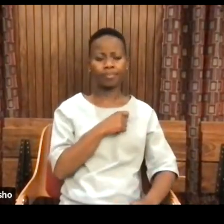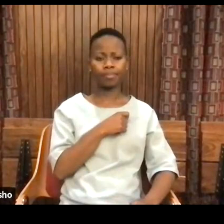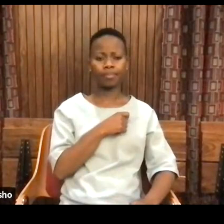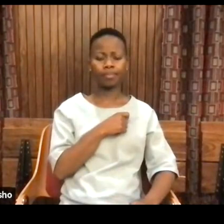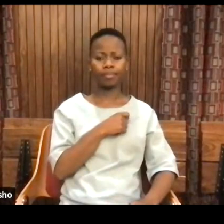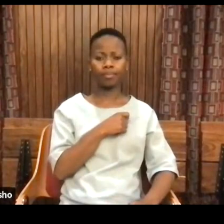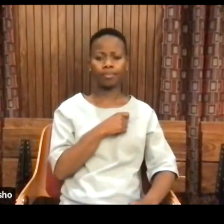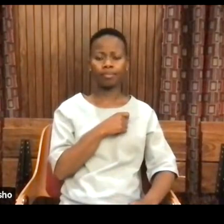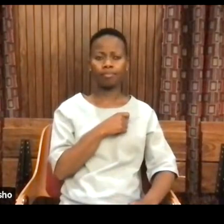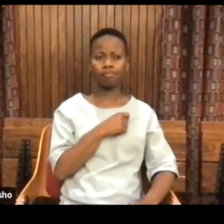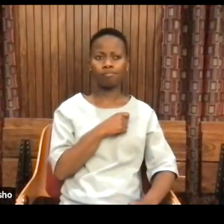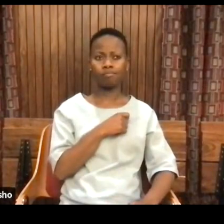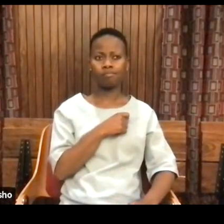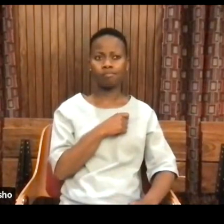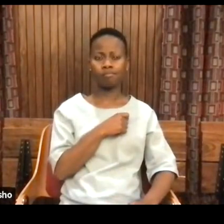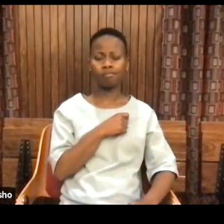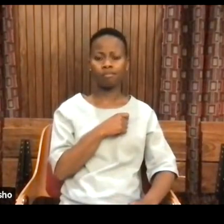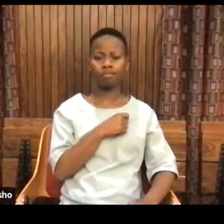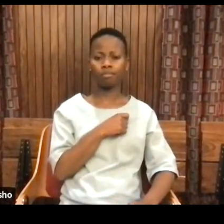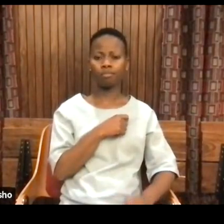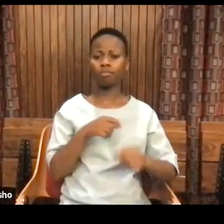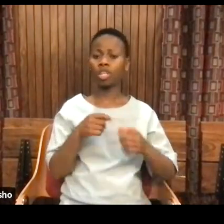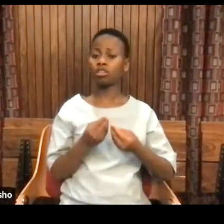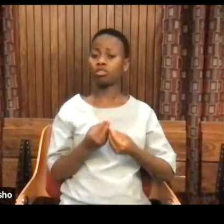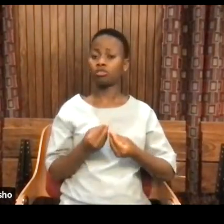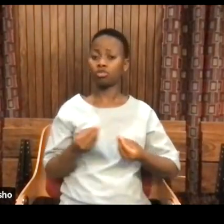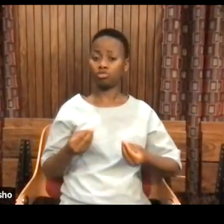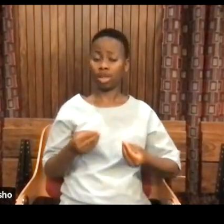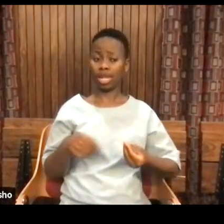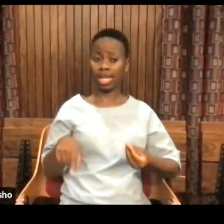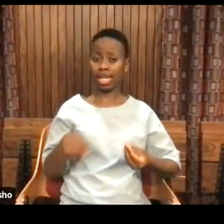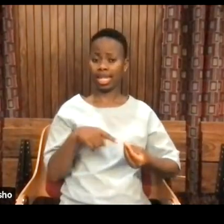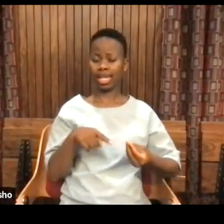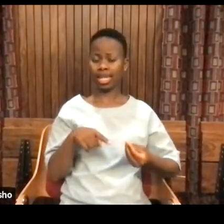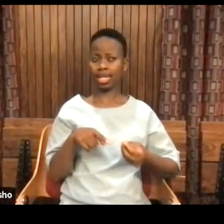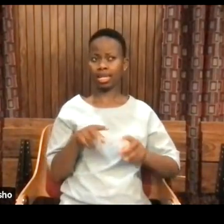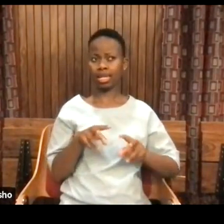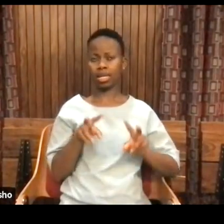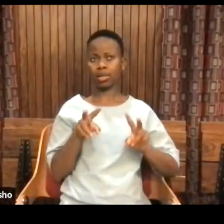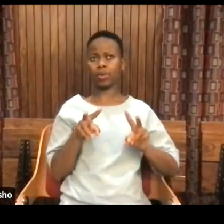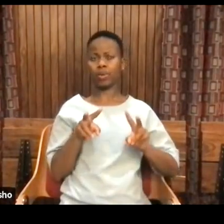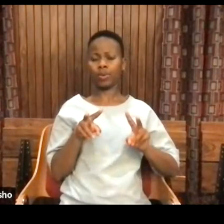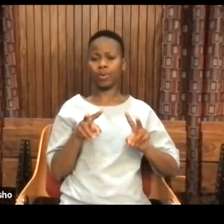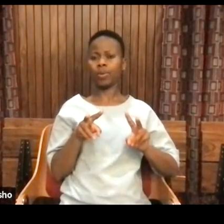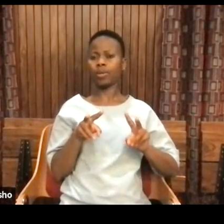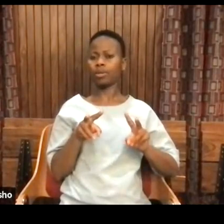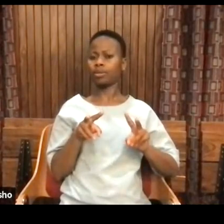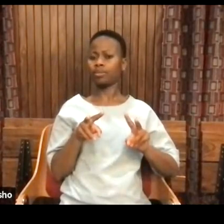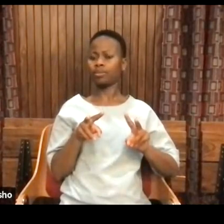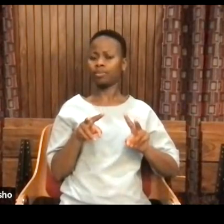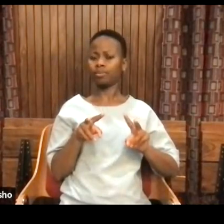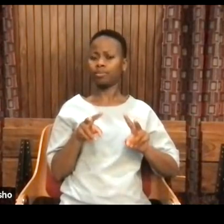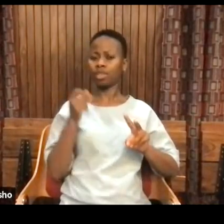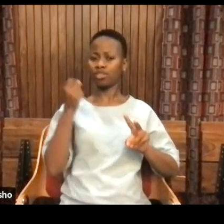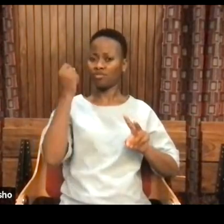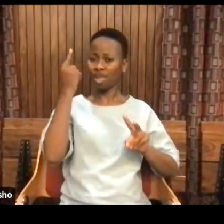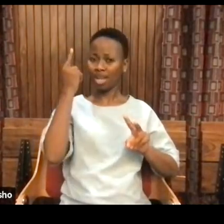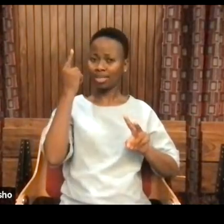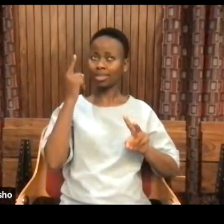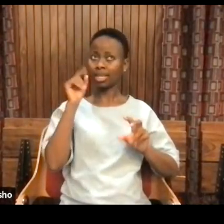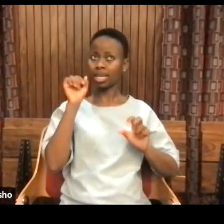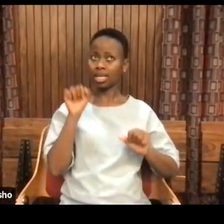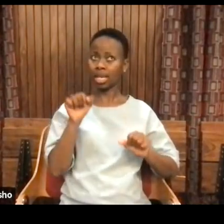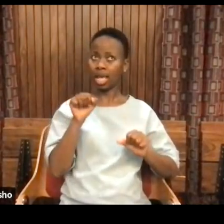a suspension that enables us as children to be able to be in the realm of